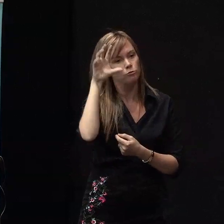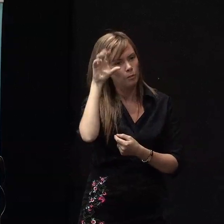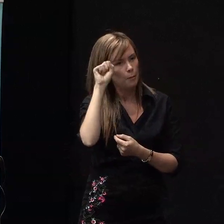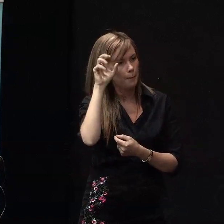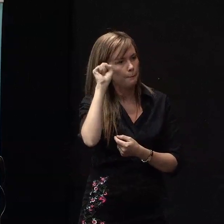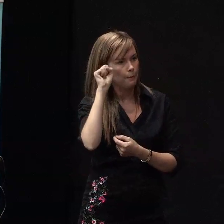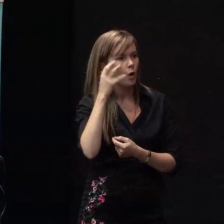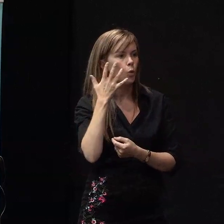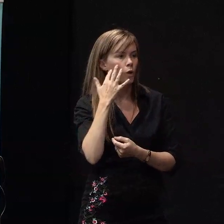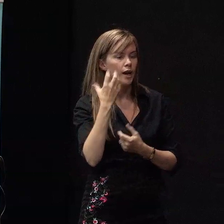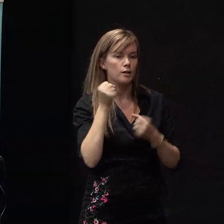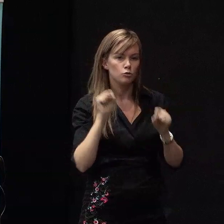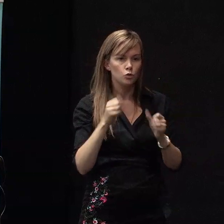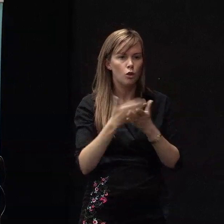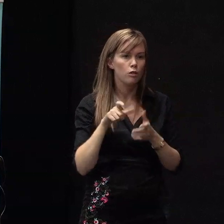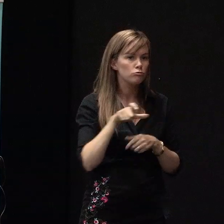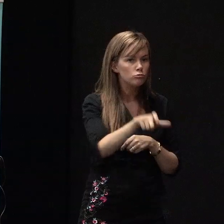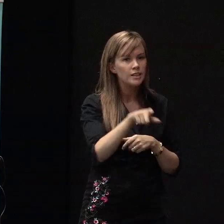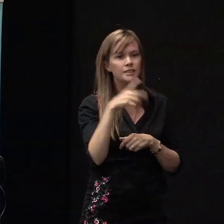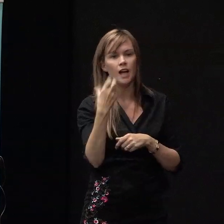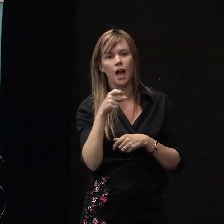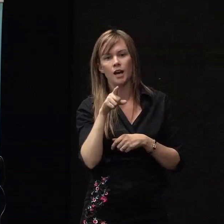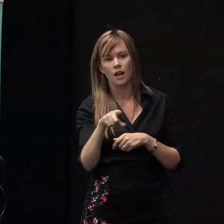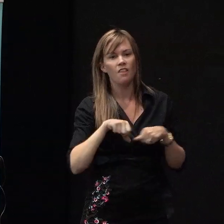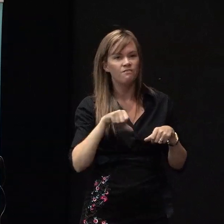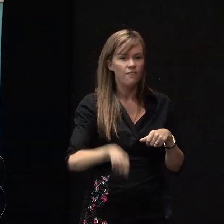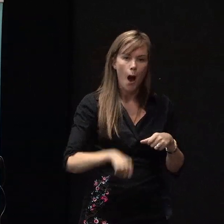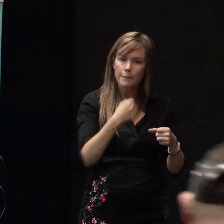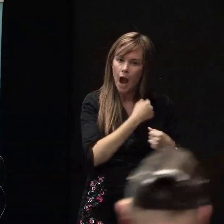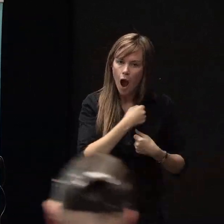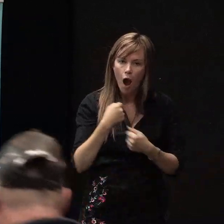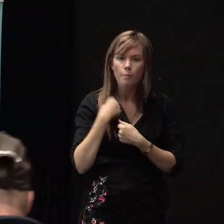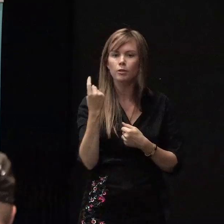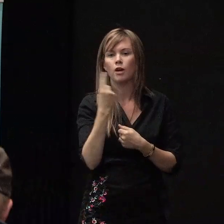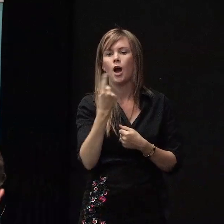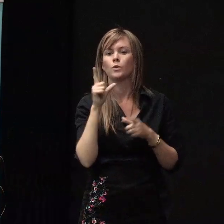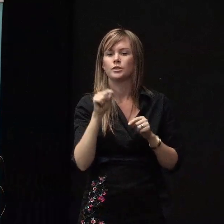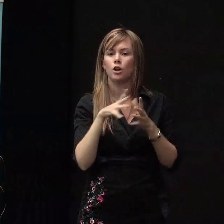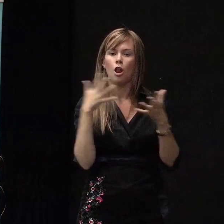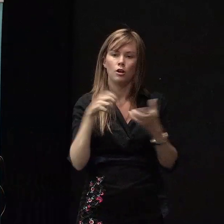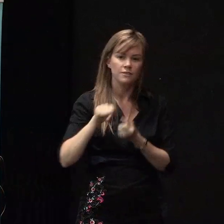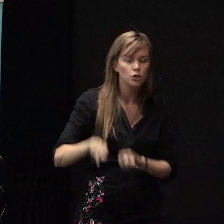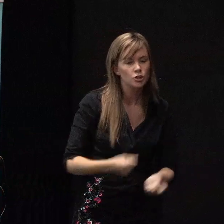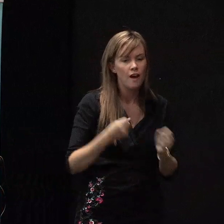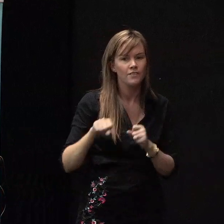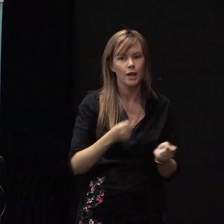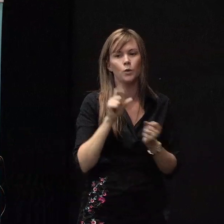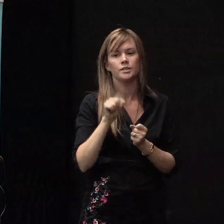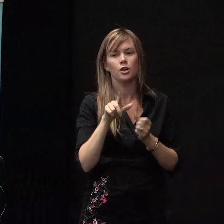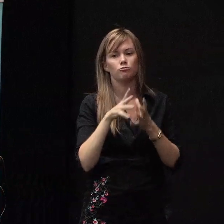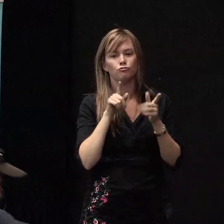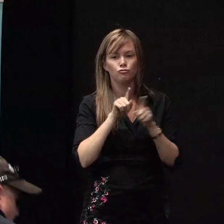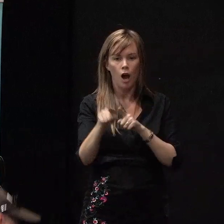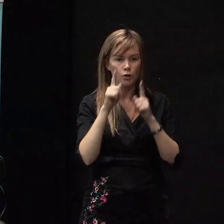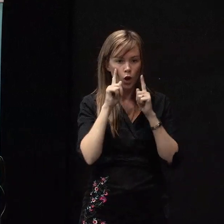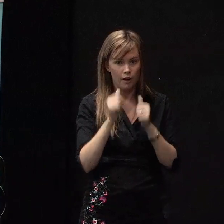there were students on the streets, there was the farmy army around. We did a lot of shoveling. We did a lot of trying to look after each other.